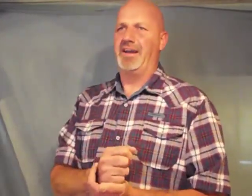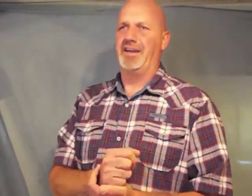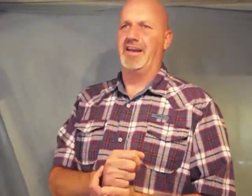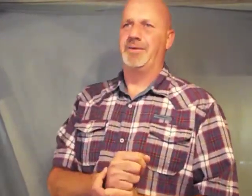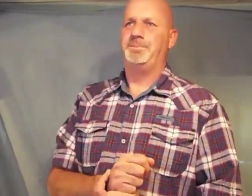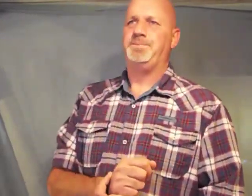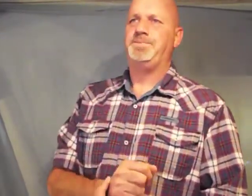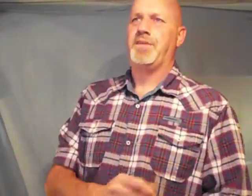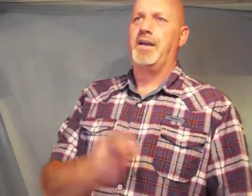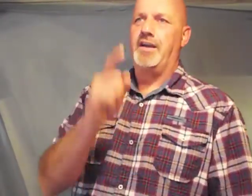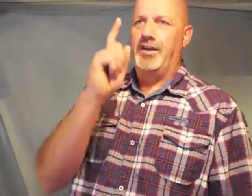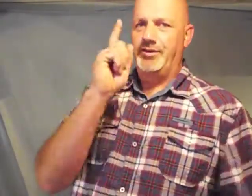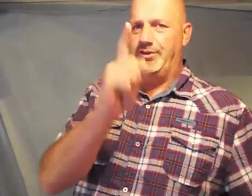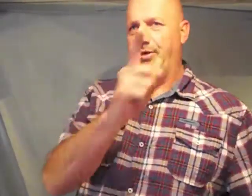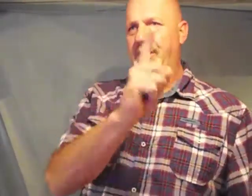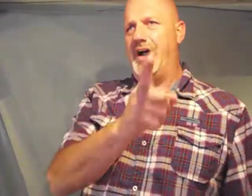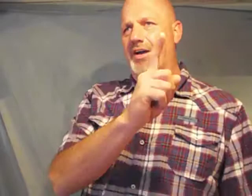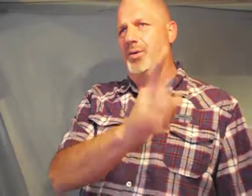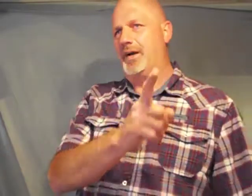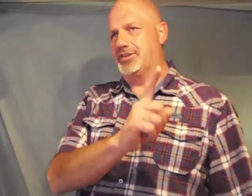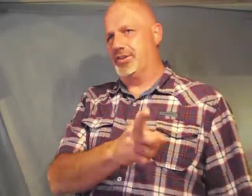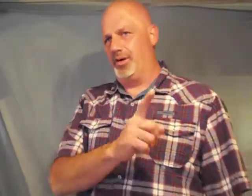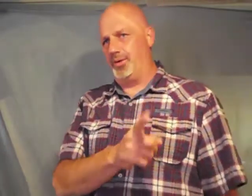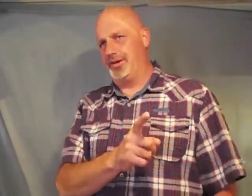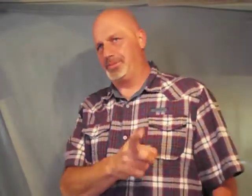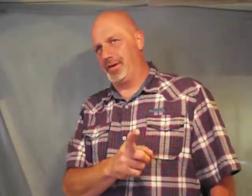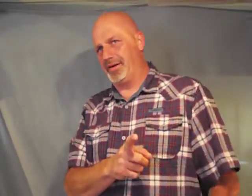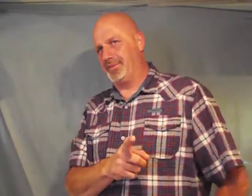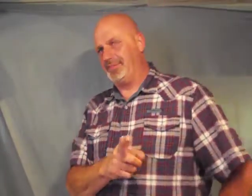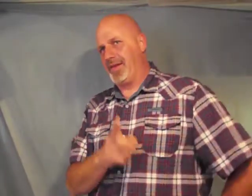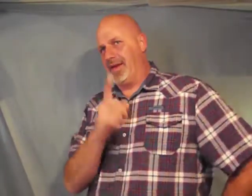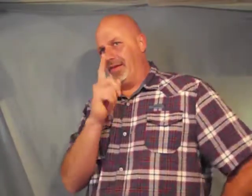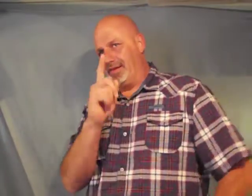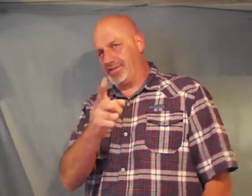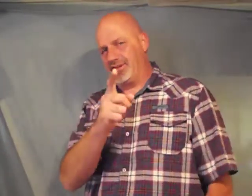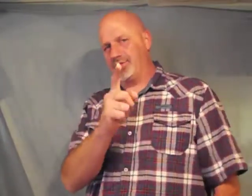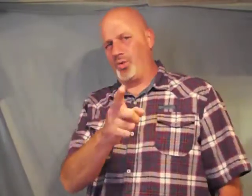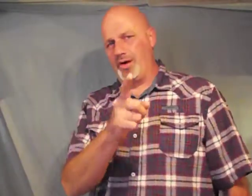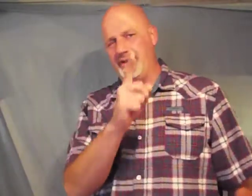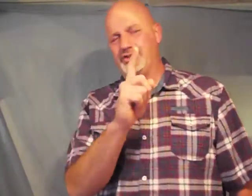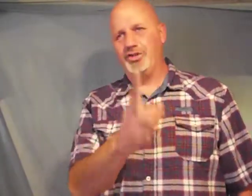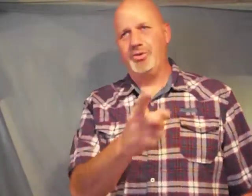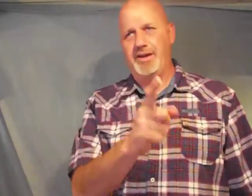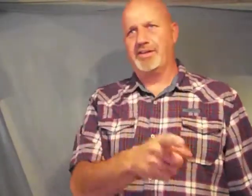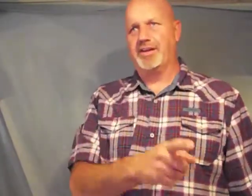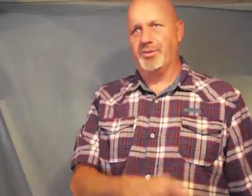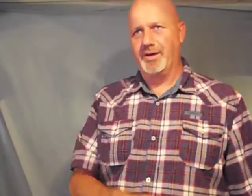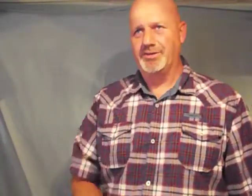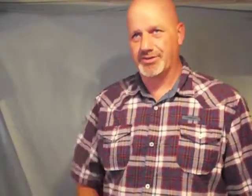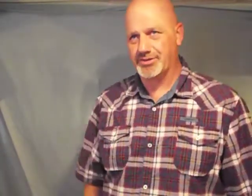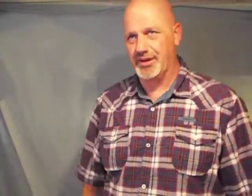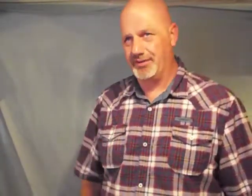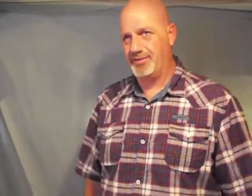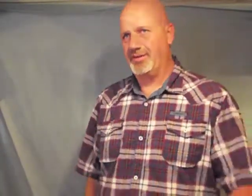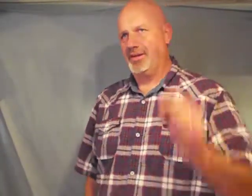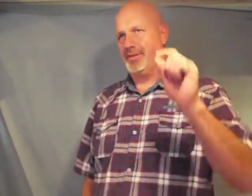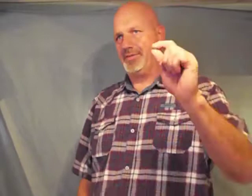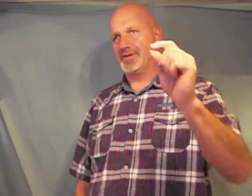name do not quench the Holy Spirit this is one that you need to go read yourself first